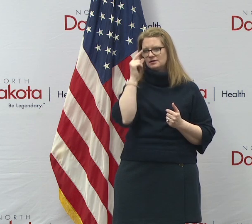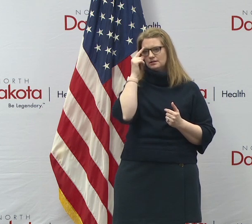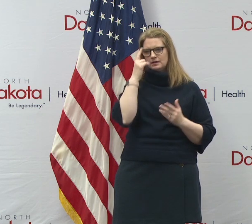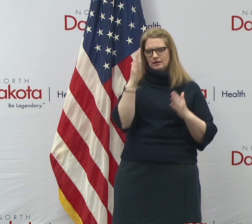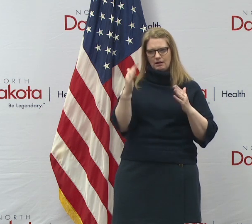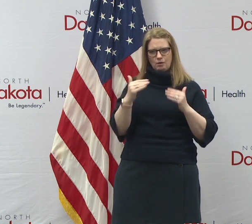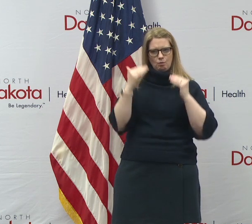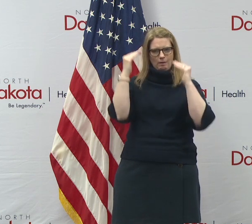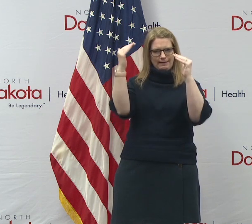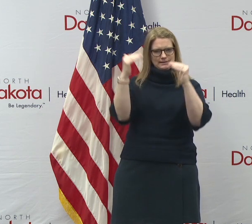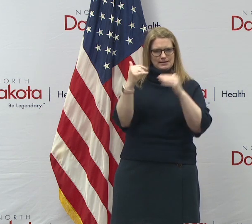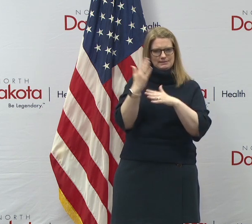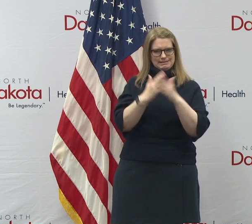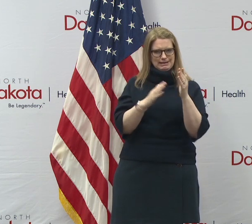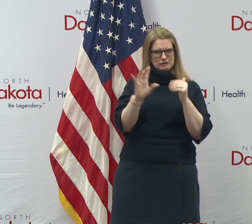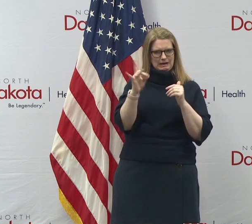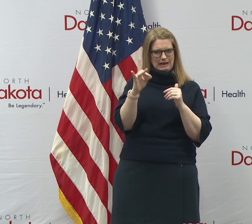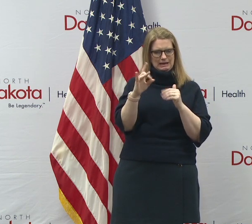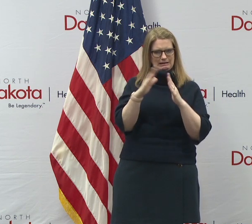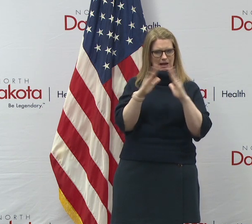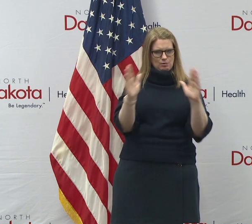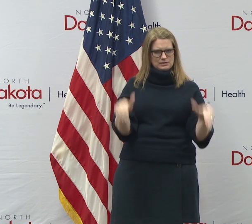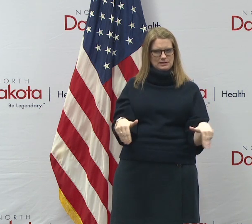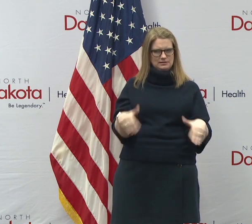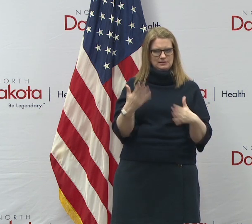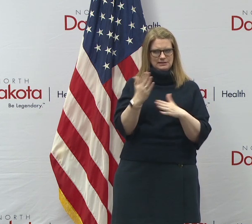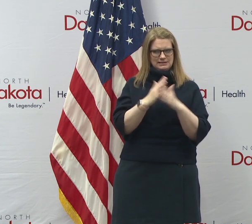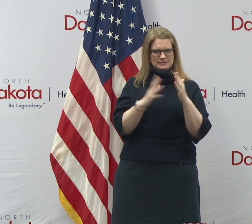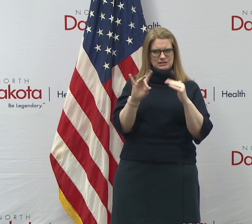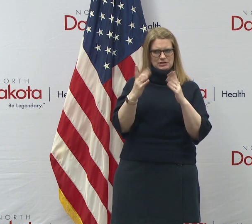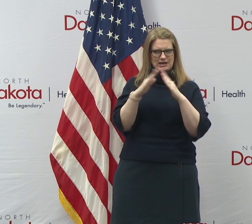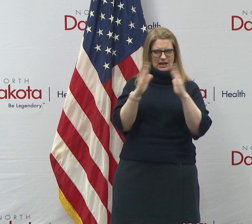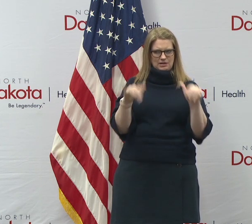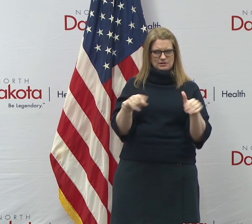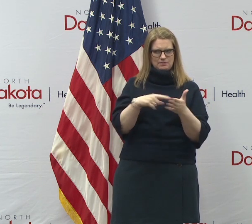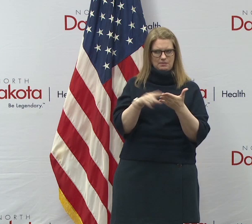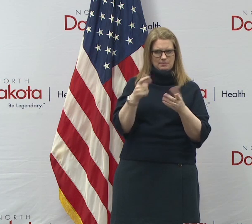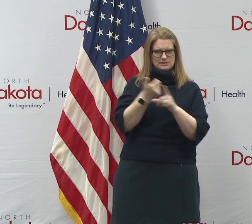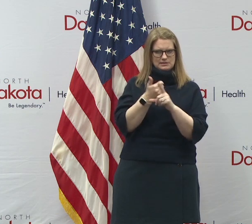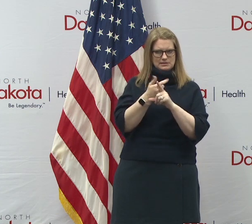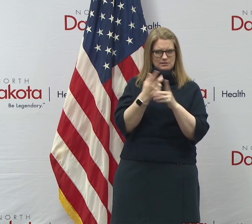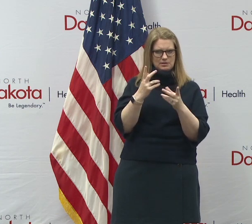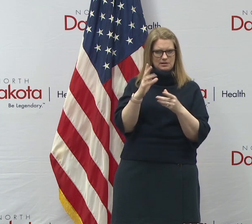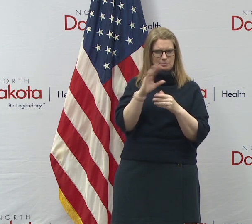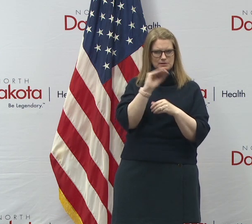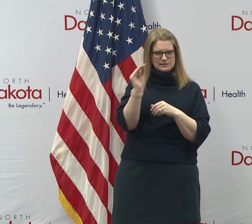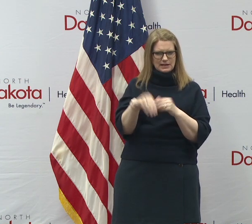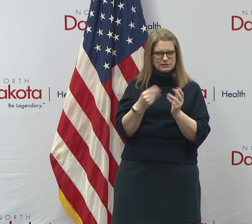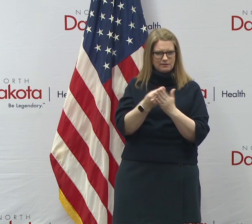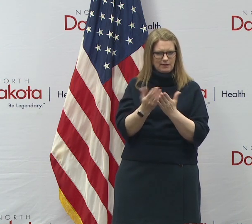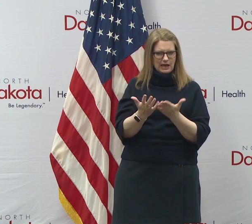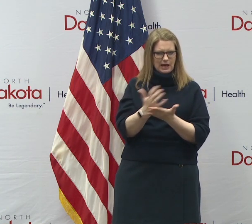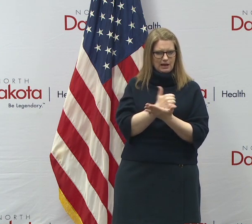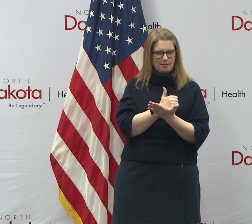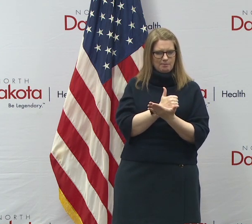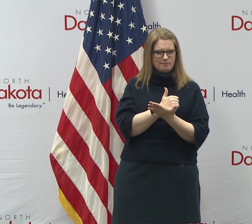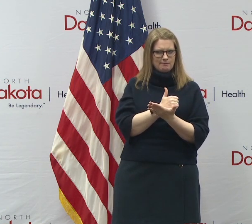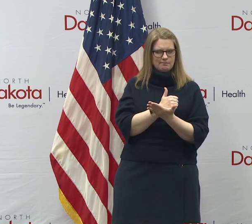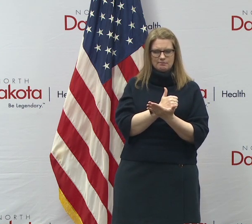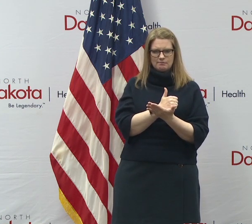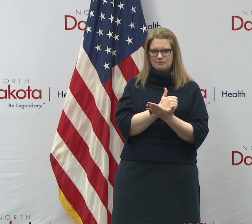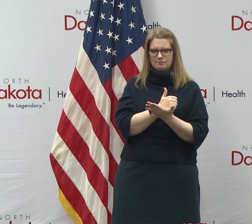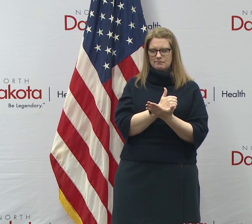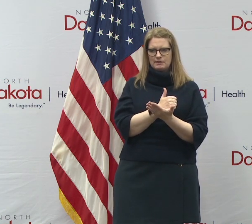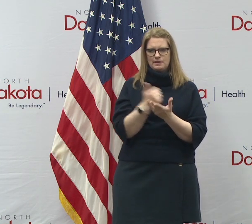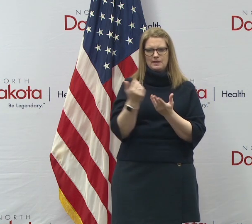raising, uh, section eight housing, uh, section eight housing payments are related as a percentage of income. Uh, and it would be up to